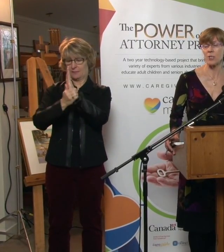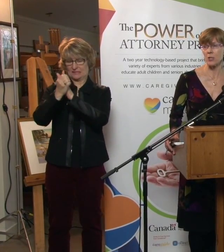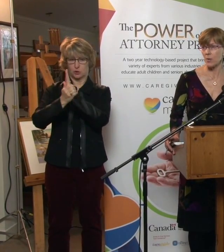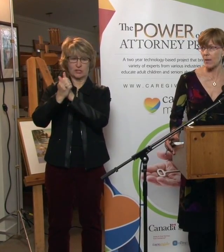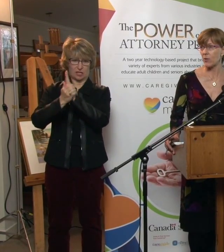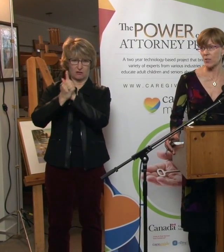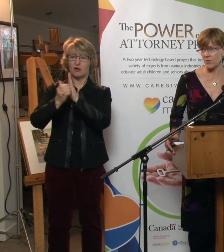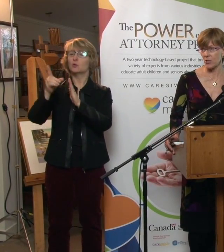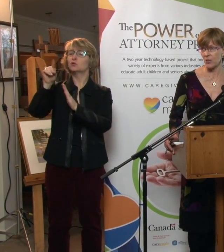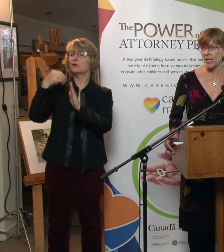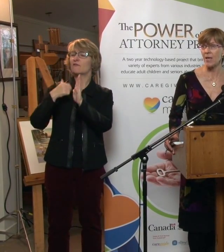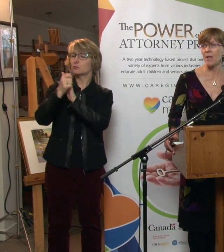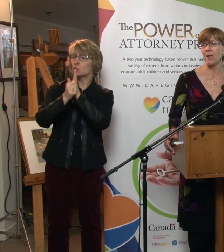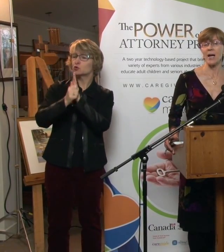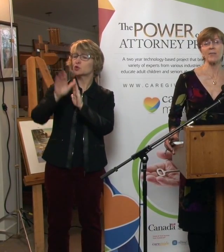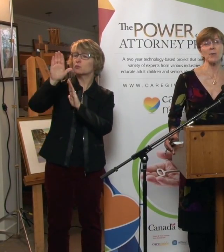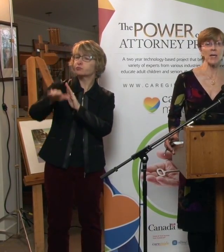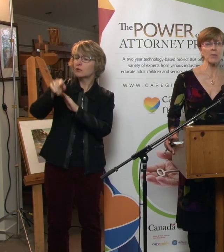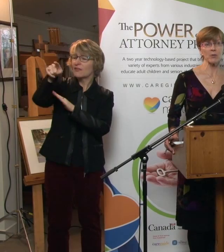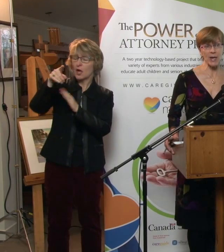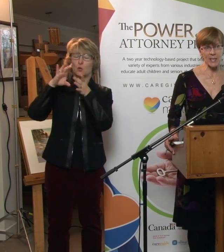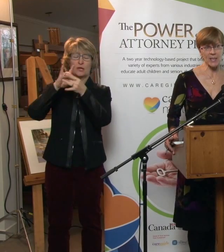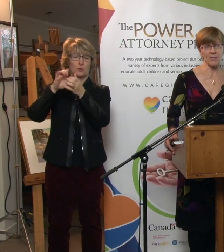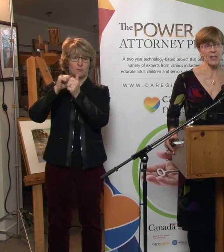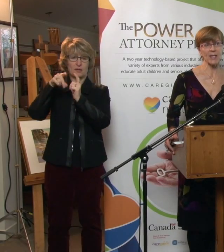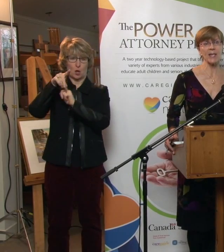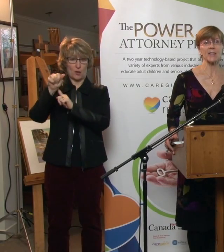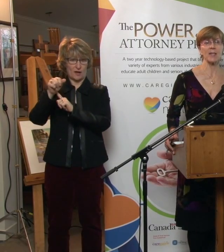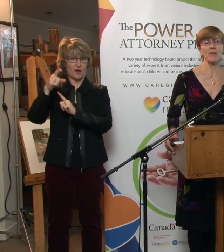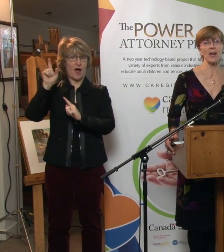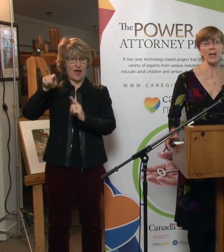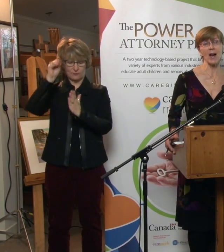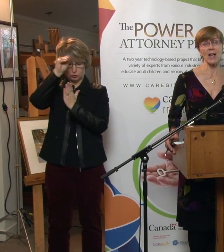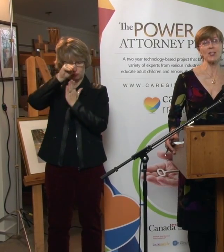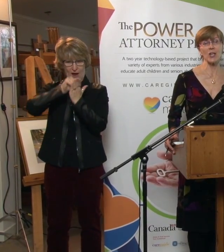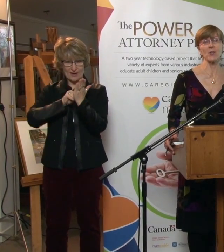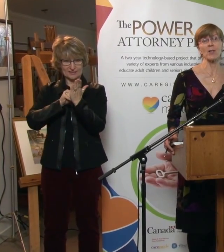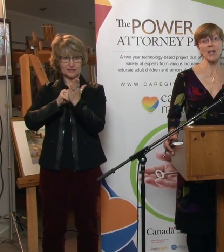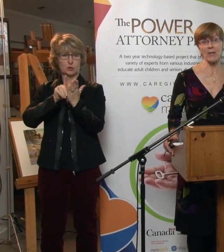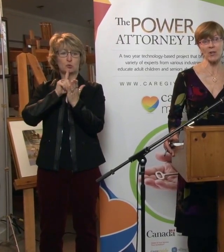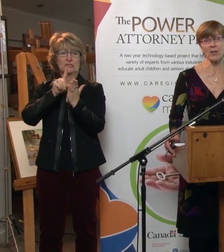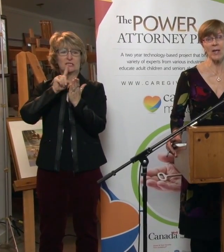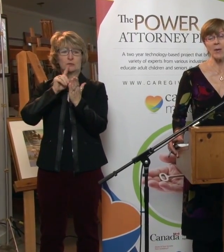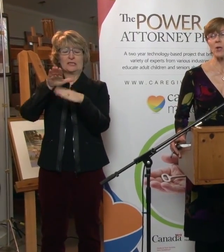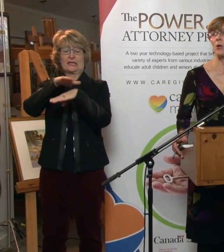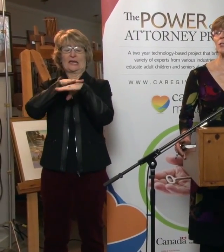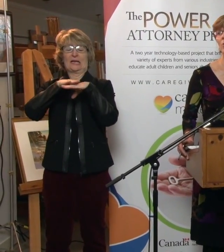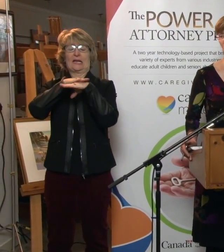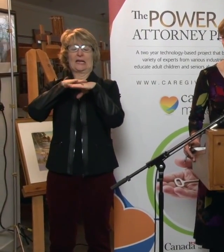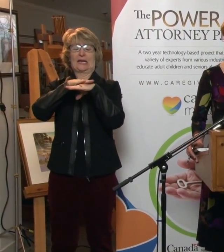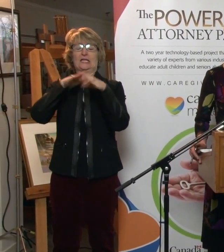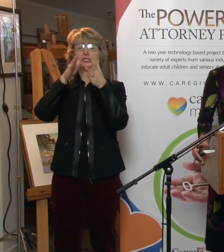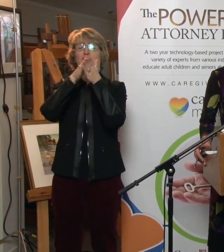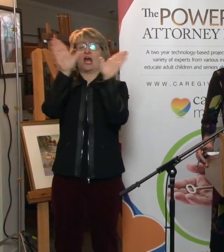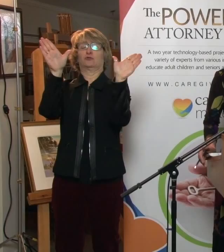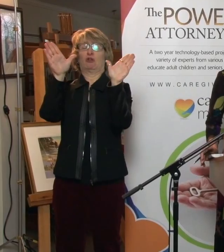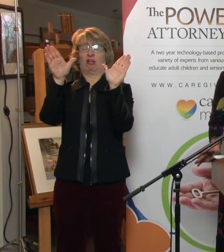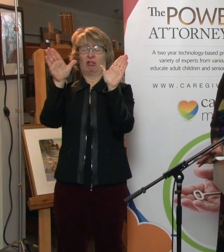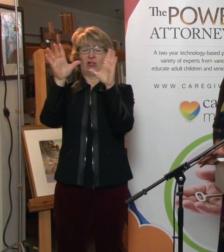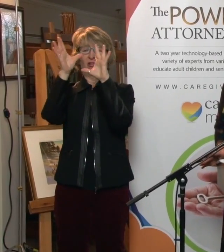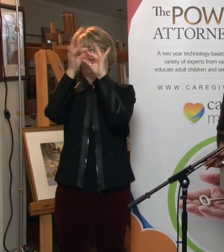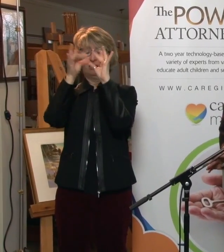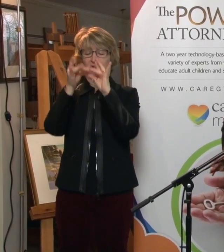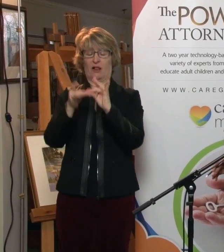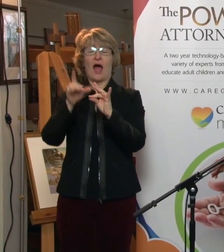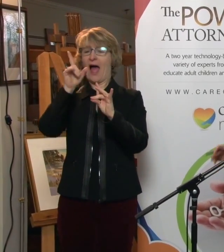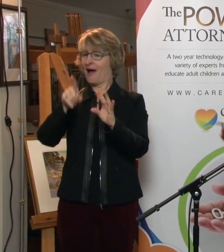table to do with powers of attorney. I have to be able to write something that's at a very high general level, but also addresses all the